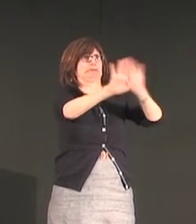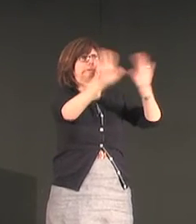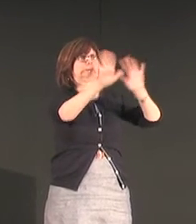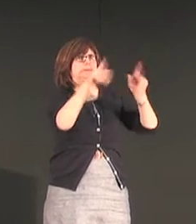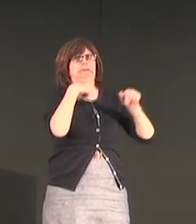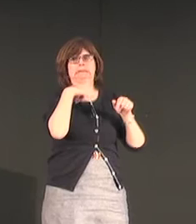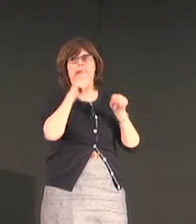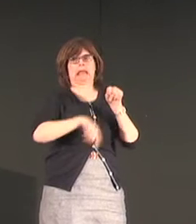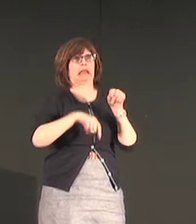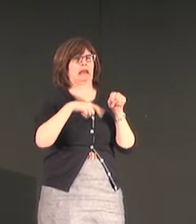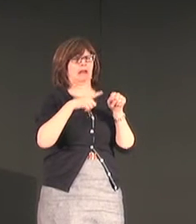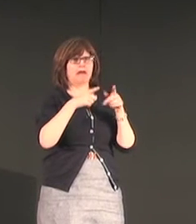I also saw